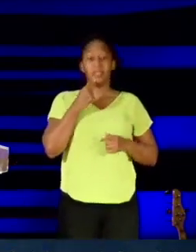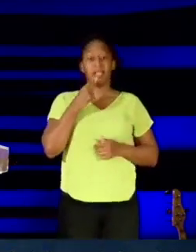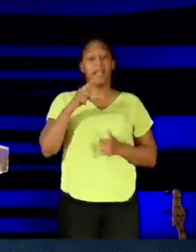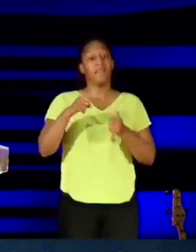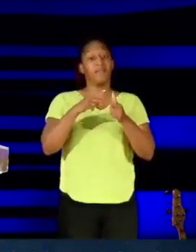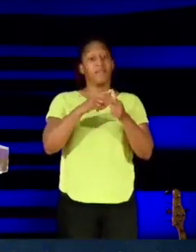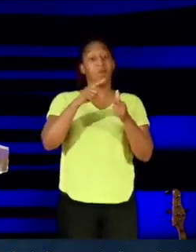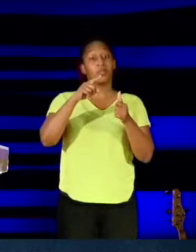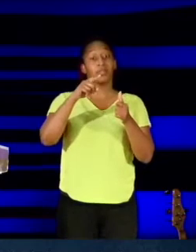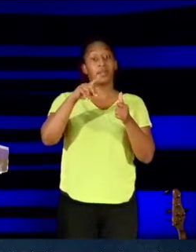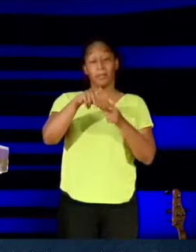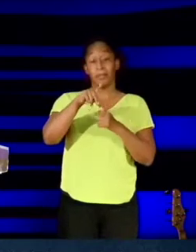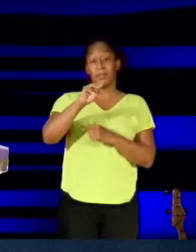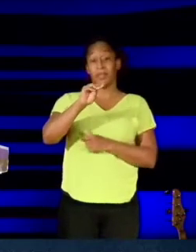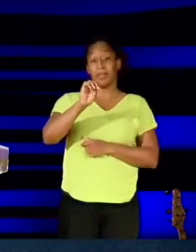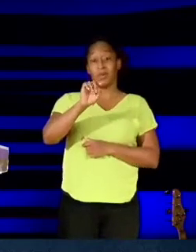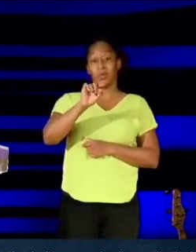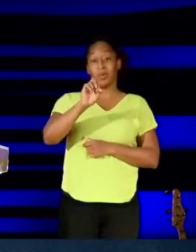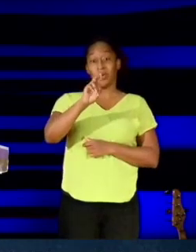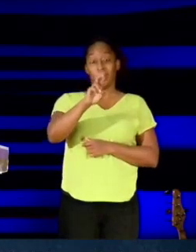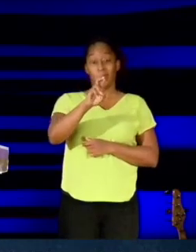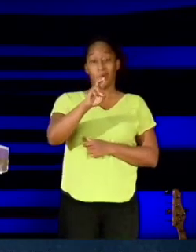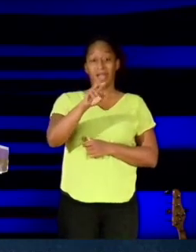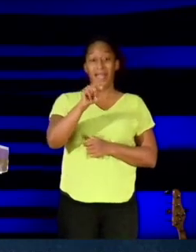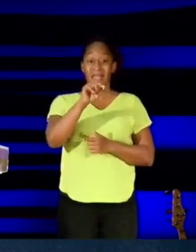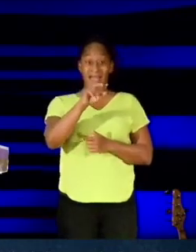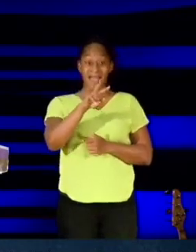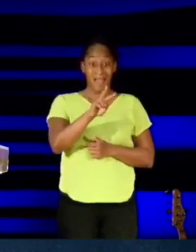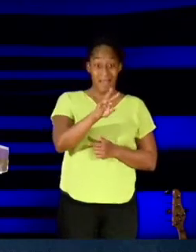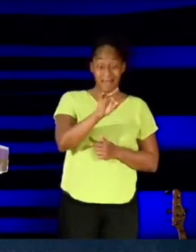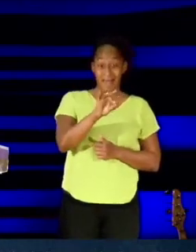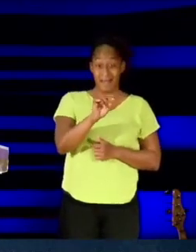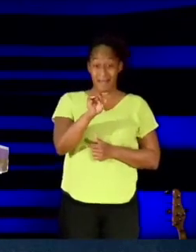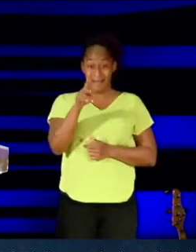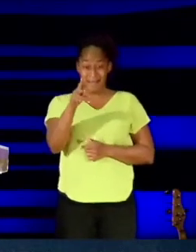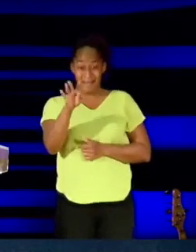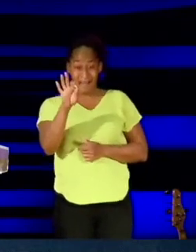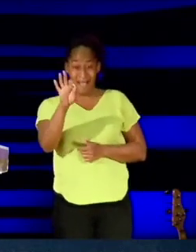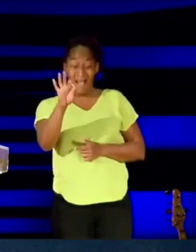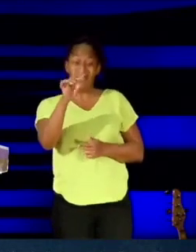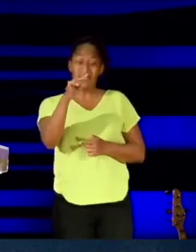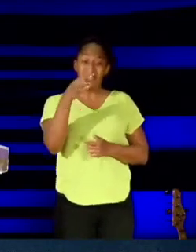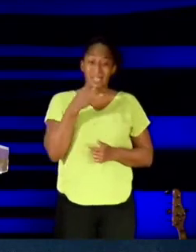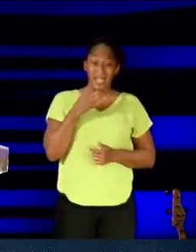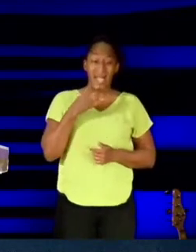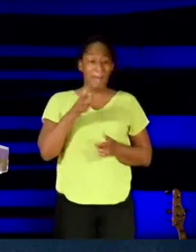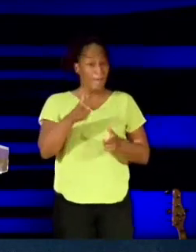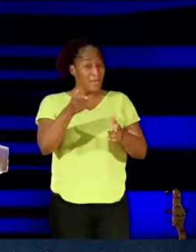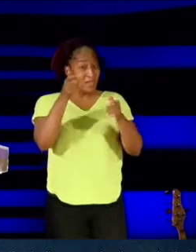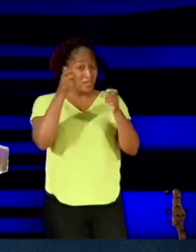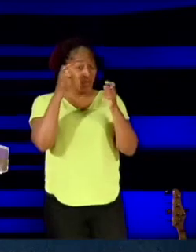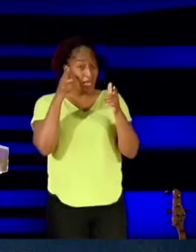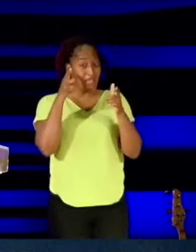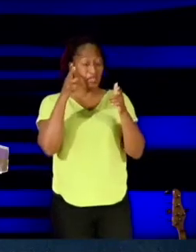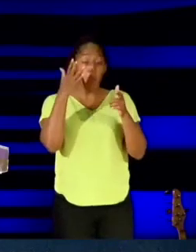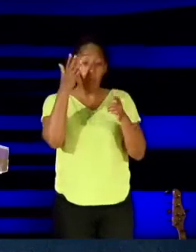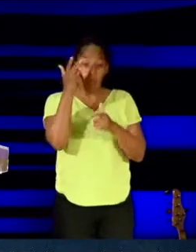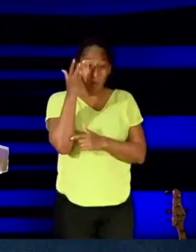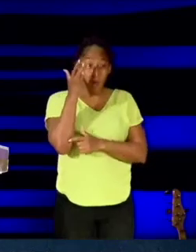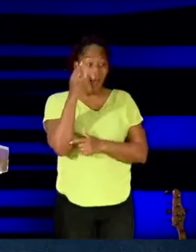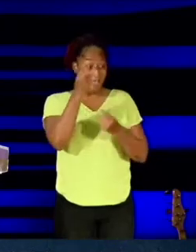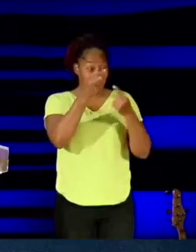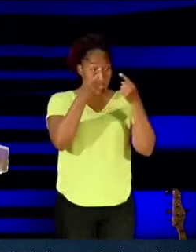be vigilant, because your adversary, the devil, as a roaring lion, walketh about seeking whom he may